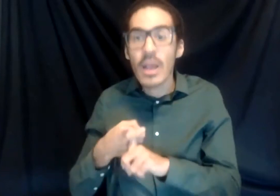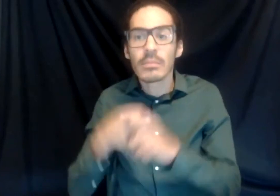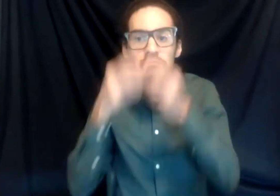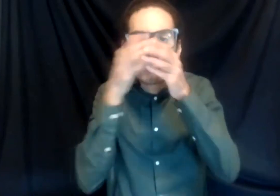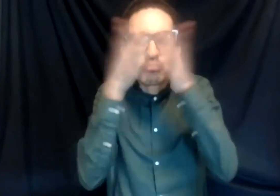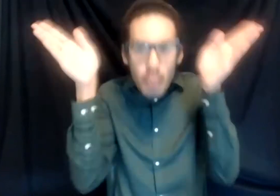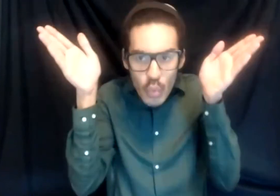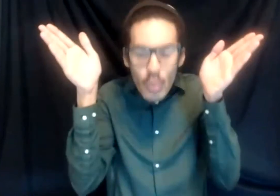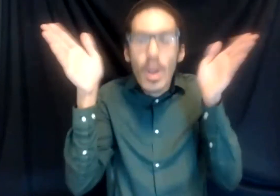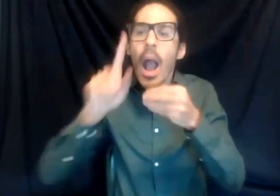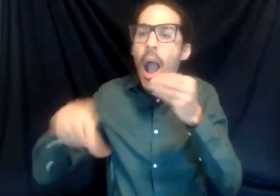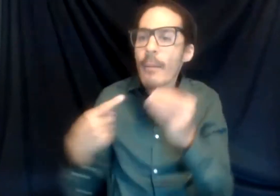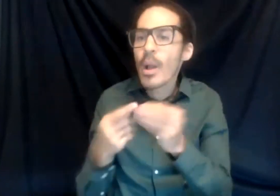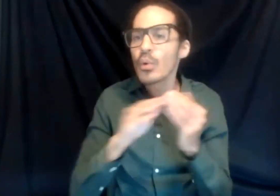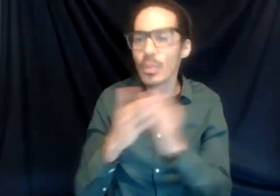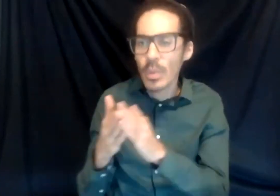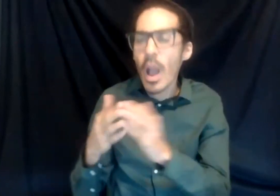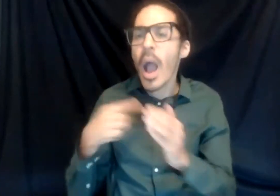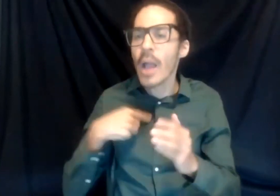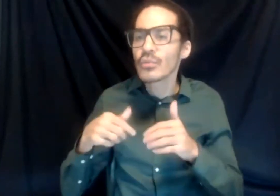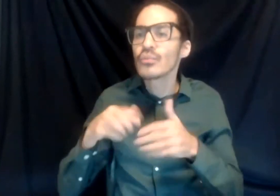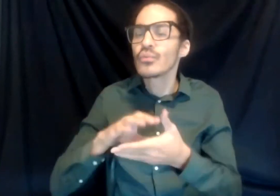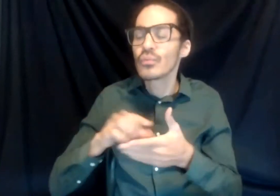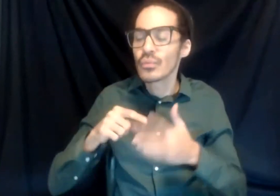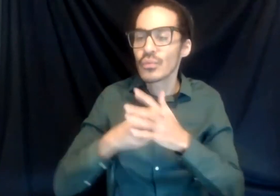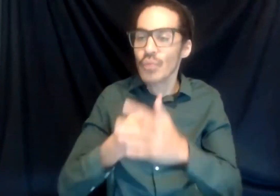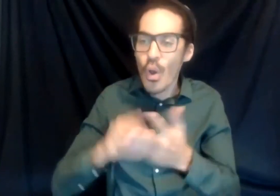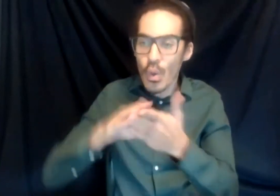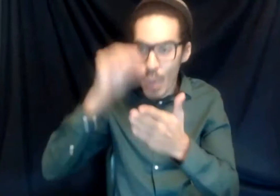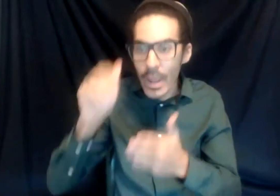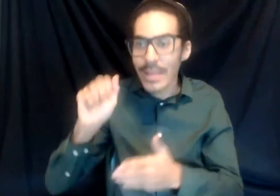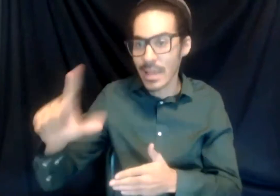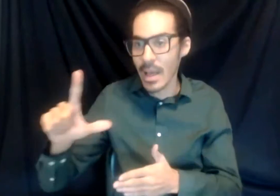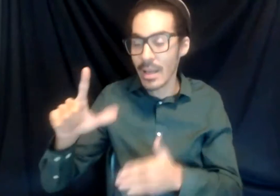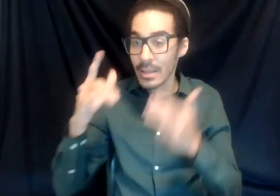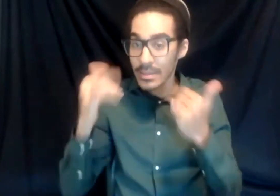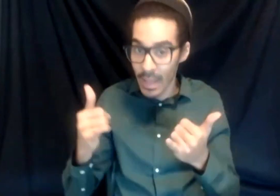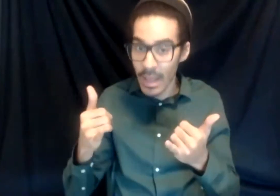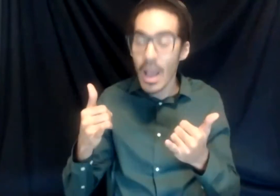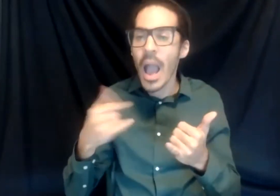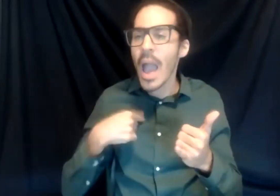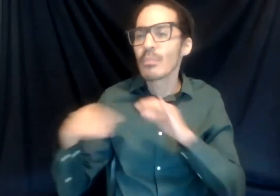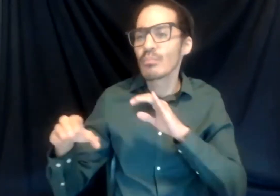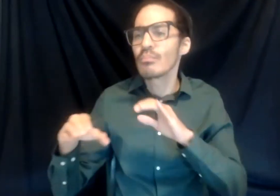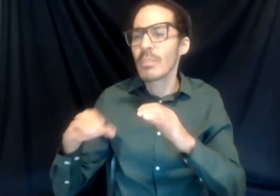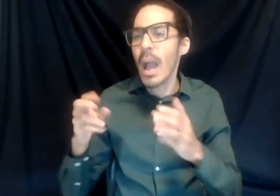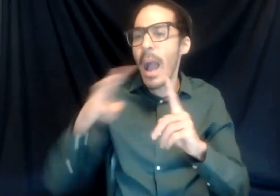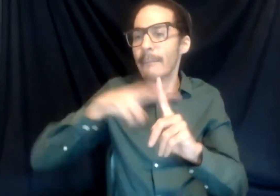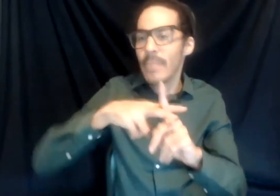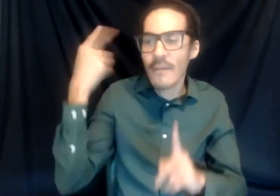community more. And I got into ASL, which is something I'm actually currently applying to a research project around. So I would say that